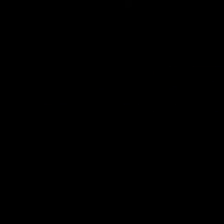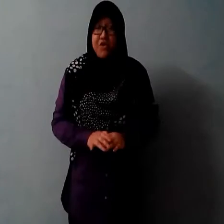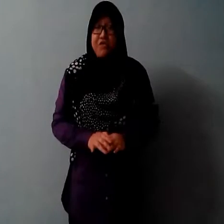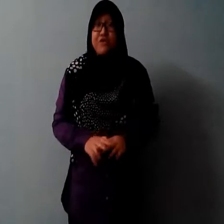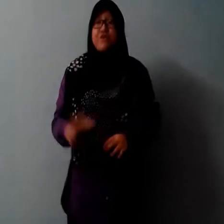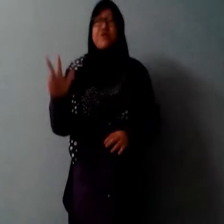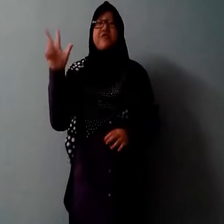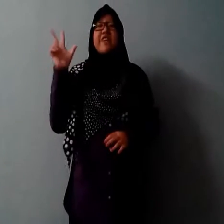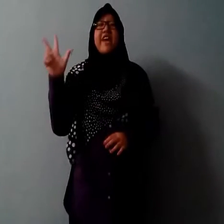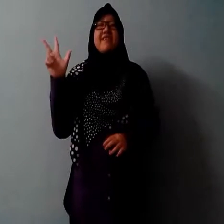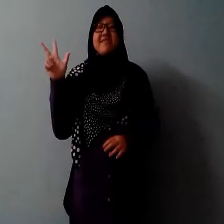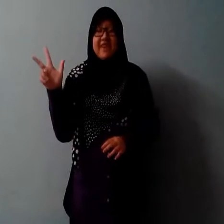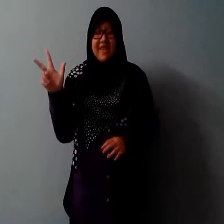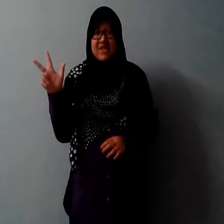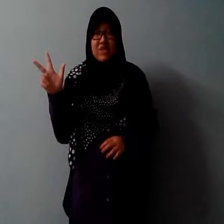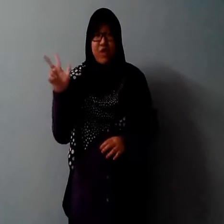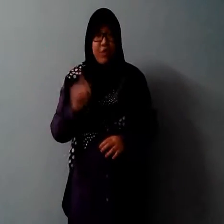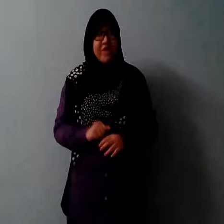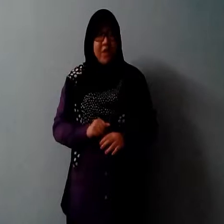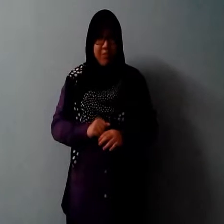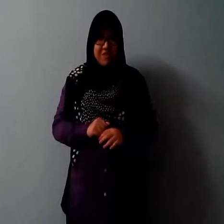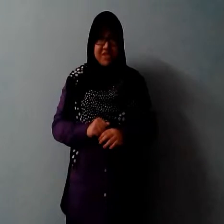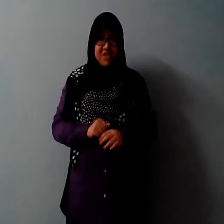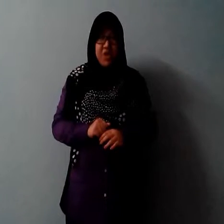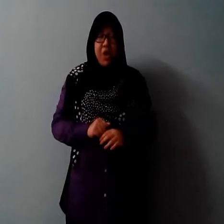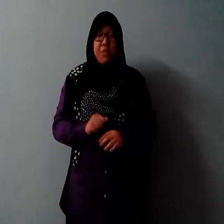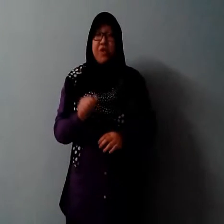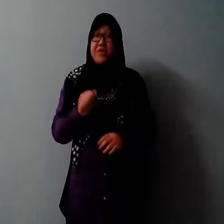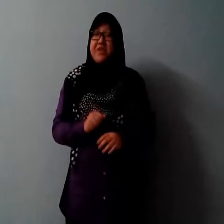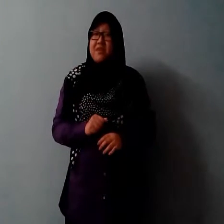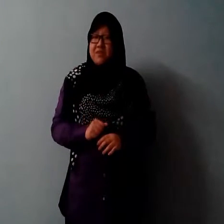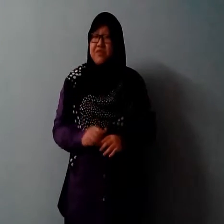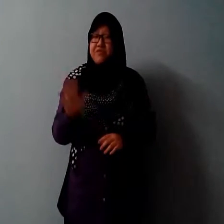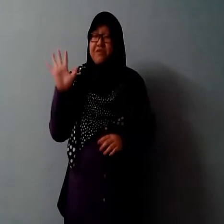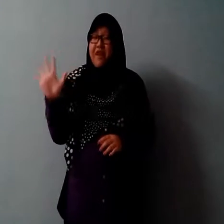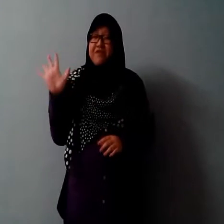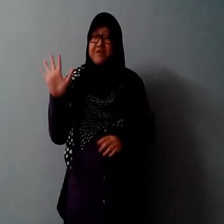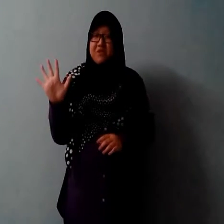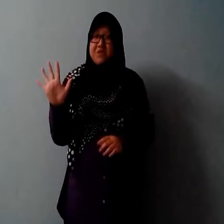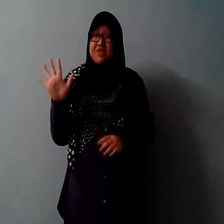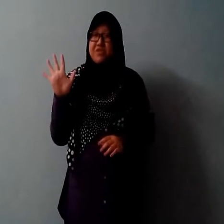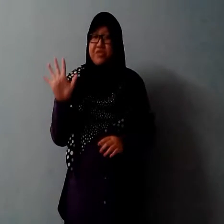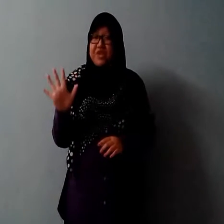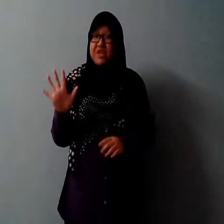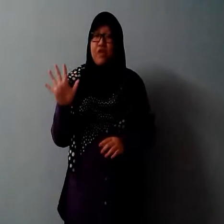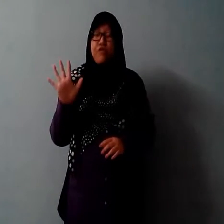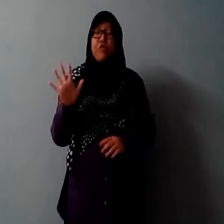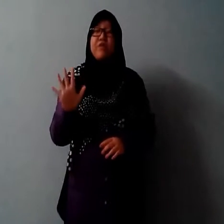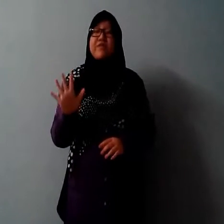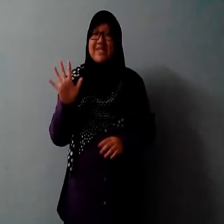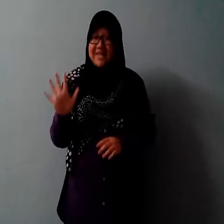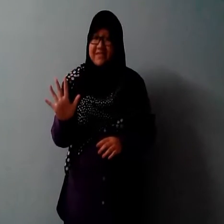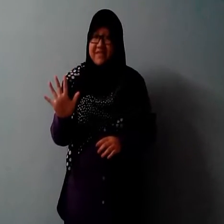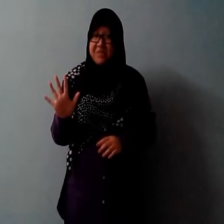For the first 8 days we opened our business, we already earned RM5,000 of worth sales.